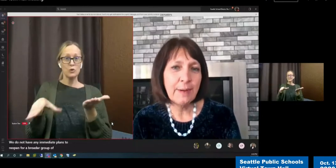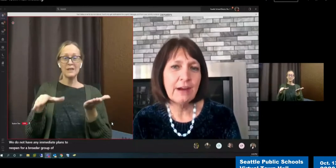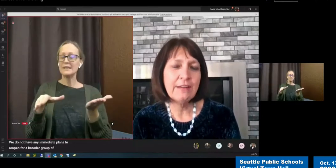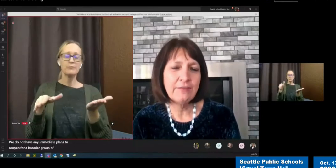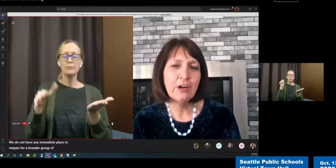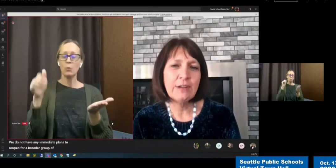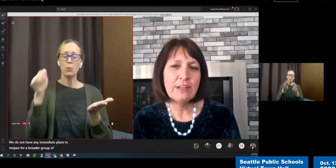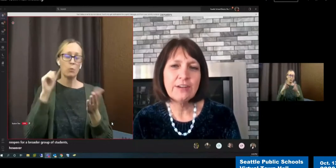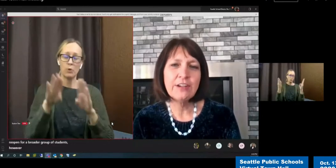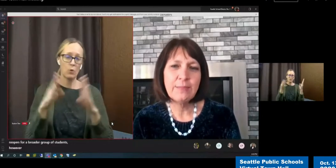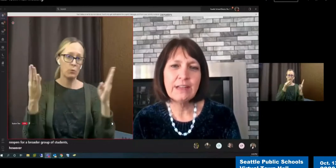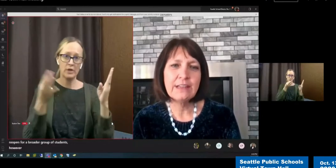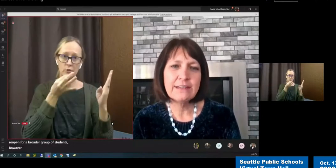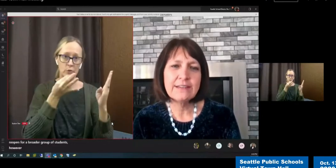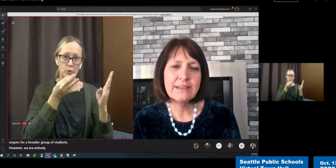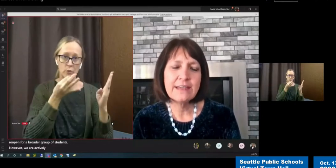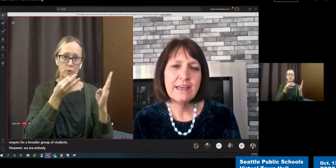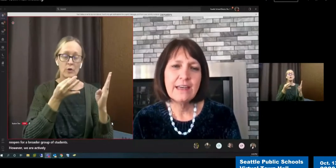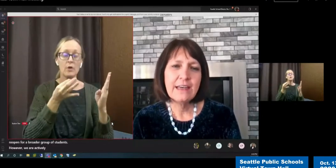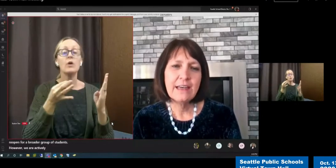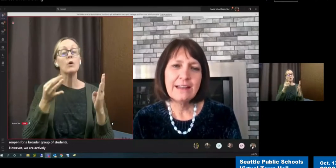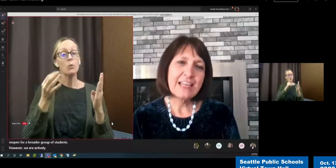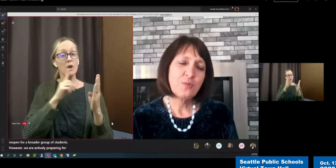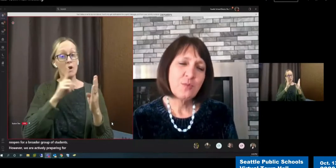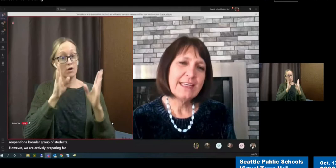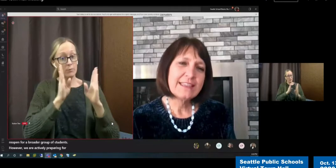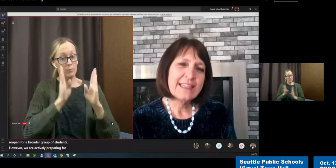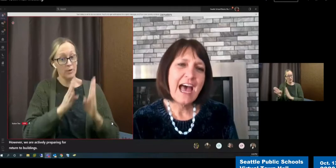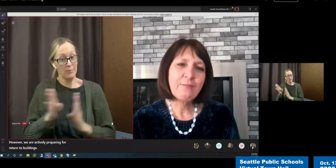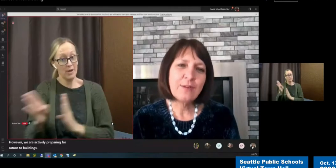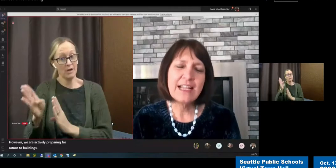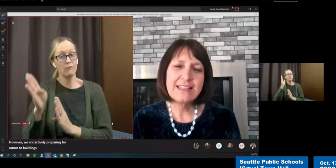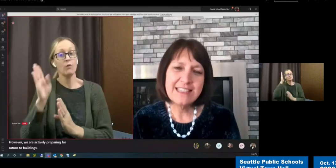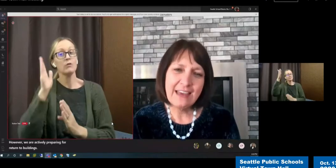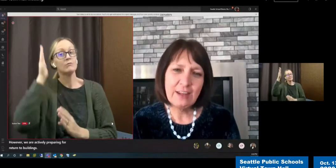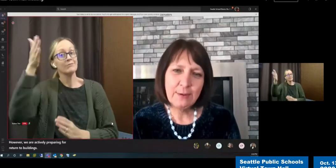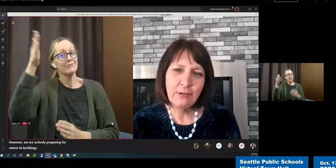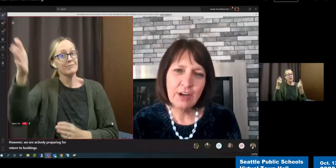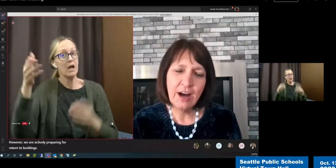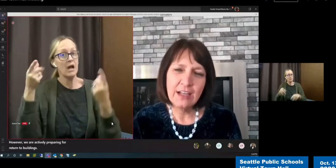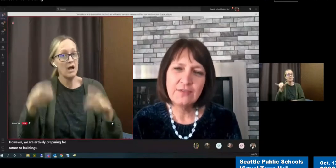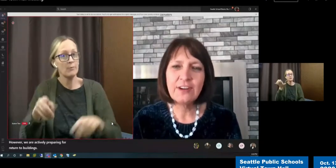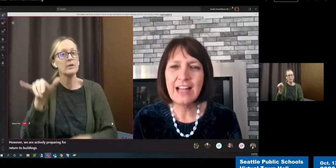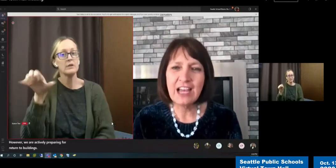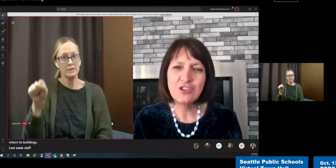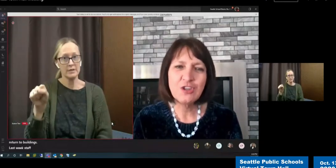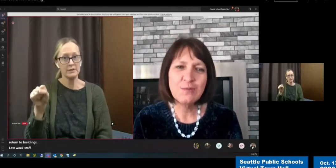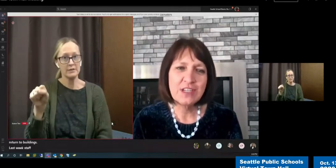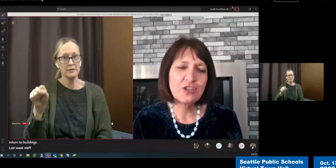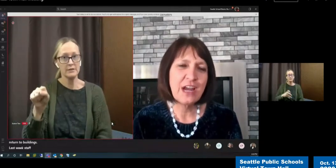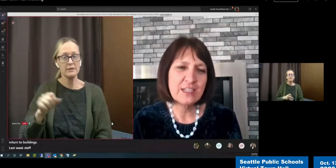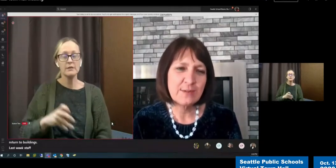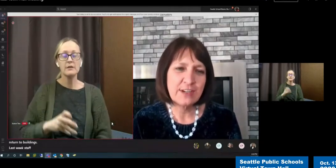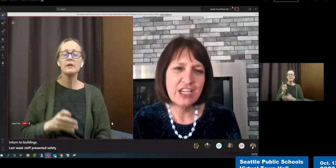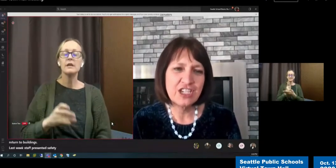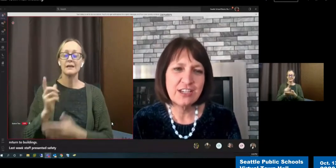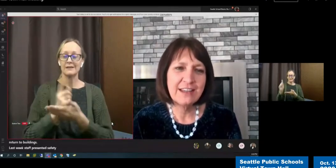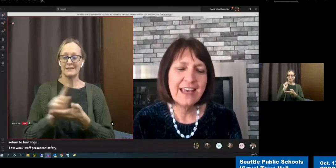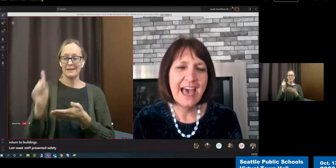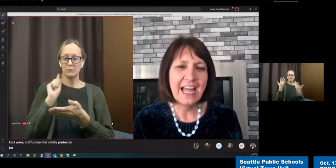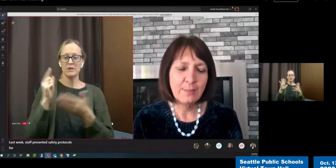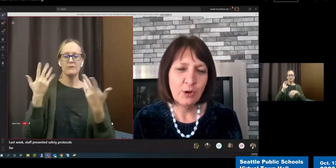preparing for our return to buildings. Last week, staff presented safety protocols for classrooms and transportation